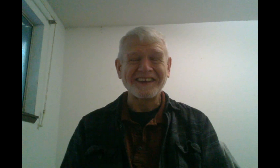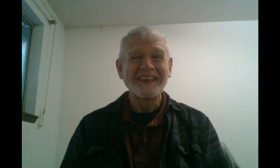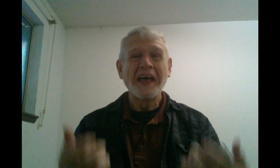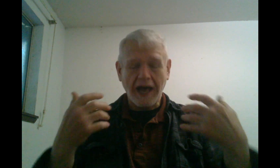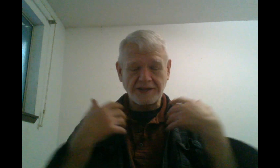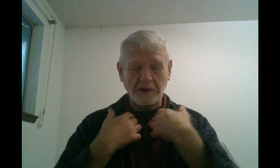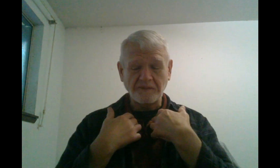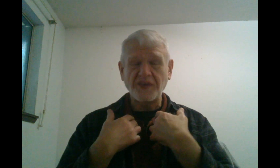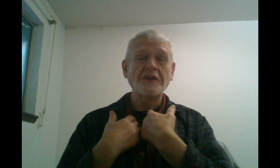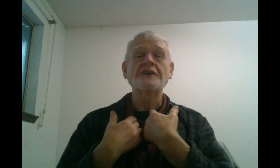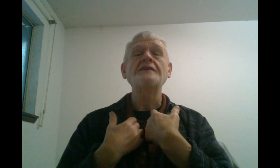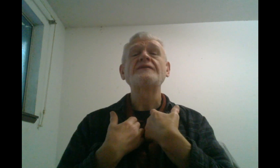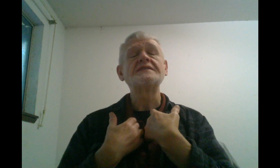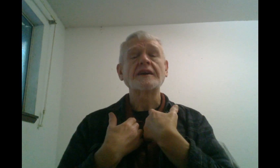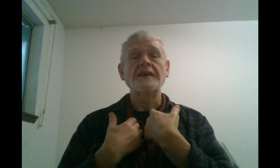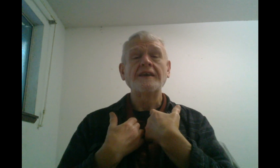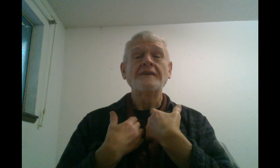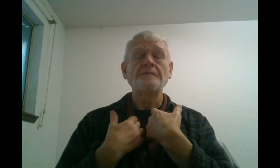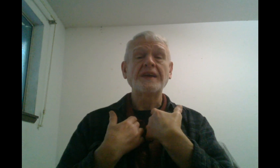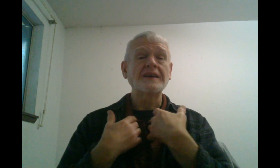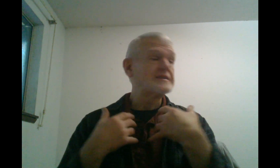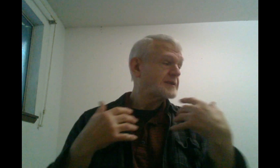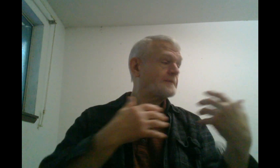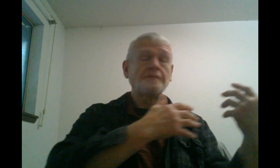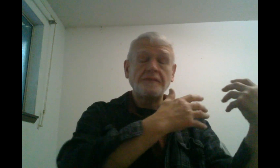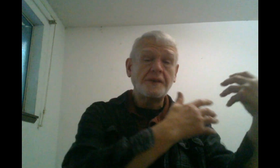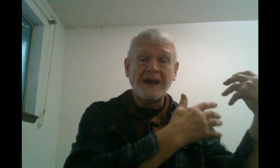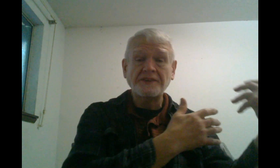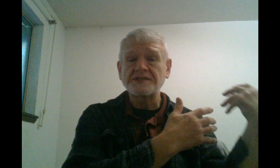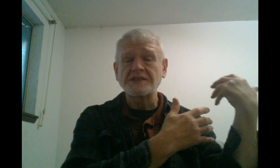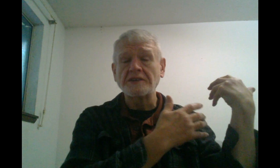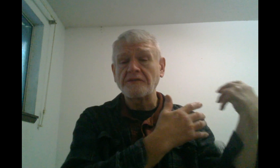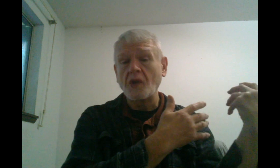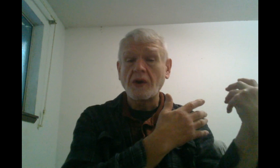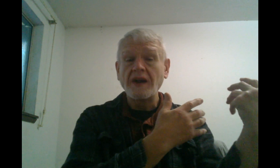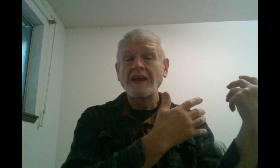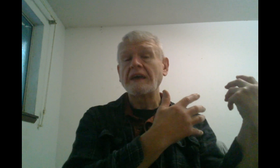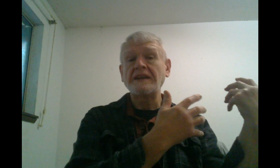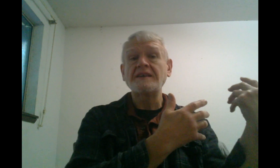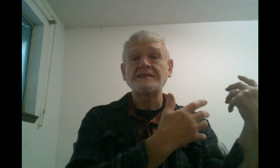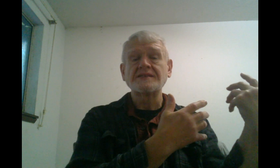I don't feel good physically because the mattress is on the floor, and it is